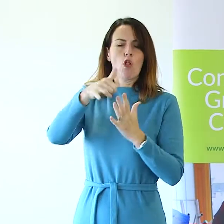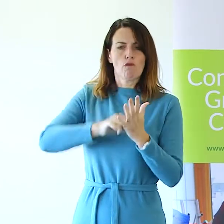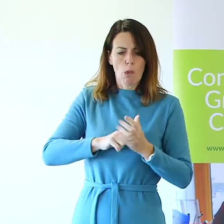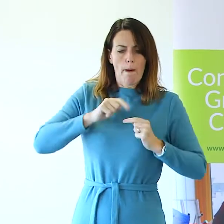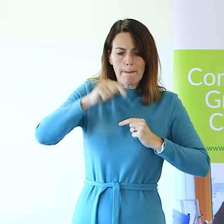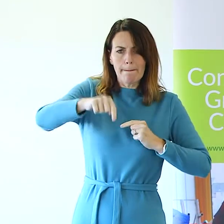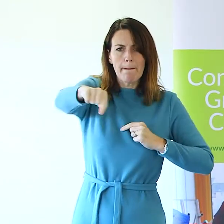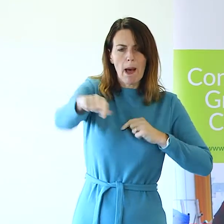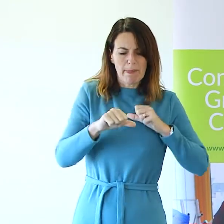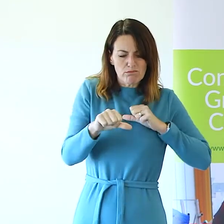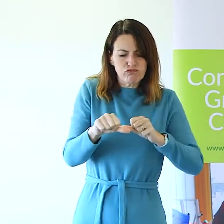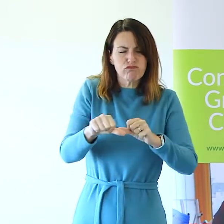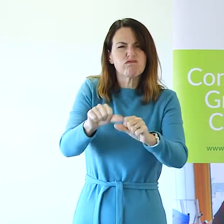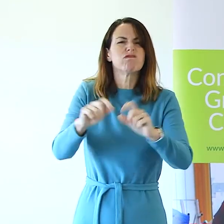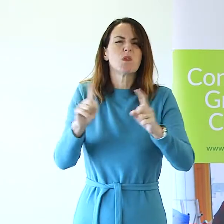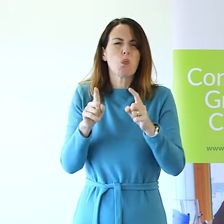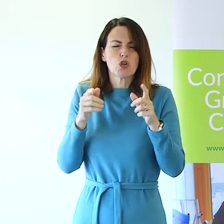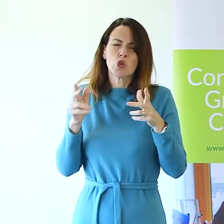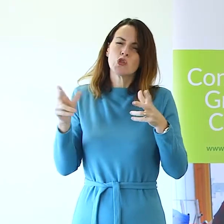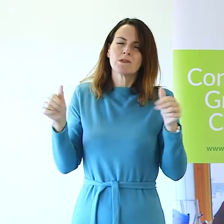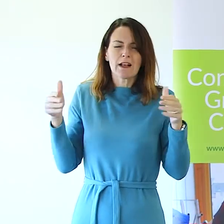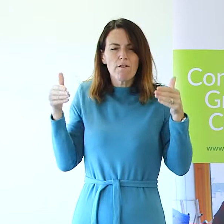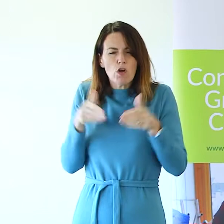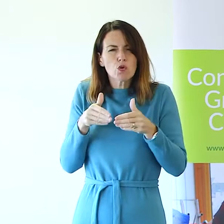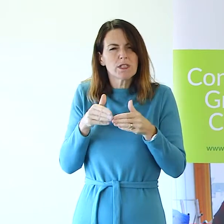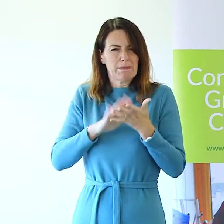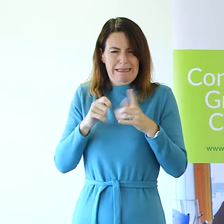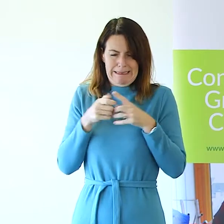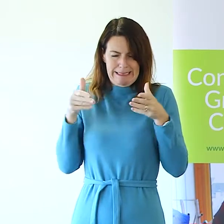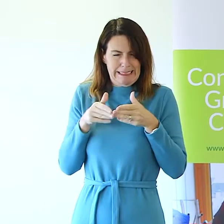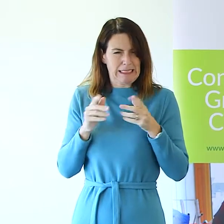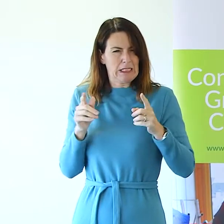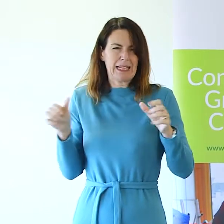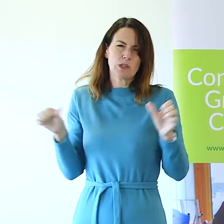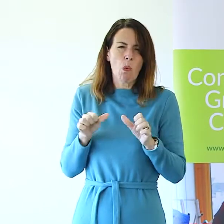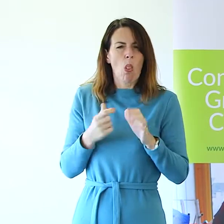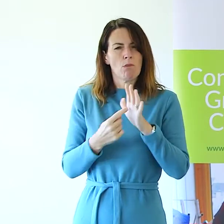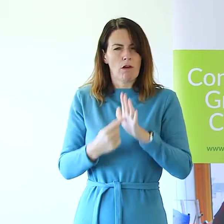report which focuses on the priorities for just the borough of Milton Keynes.